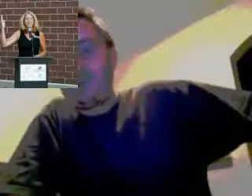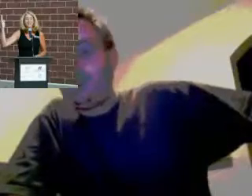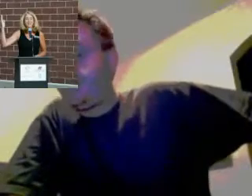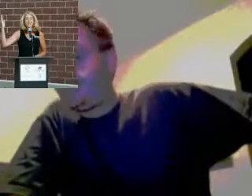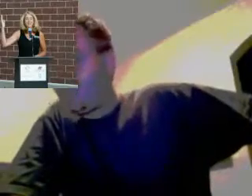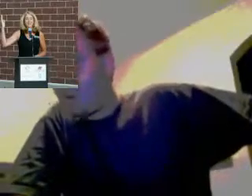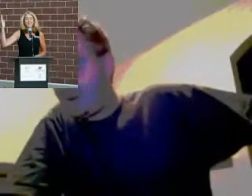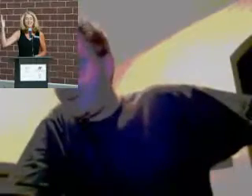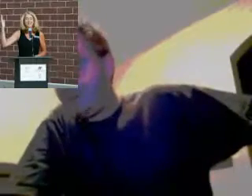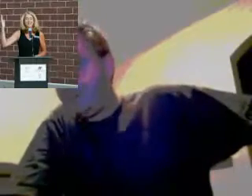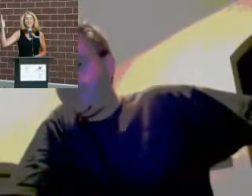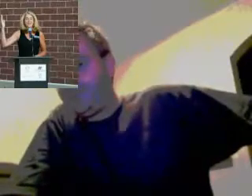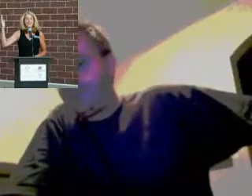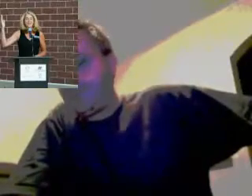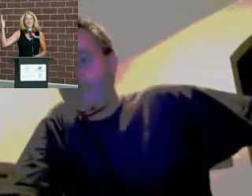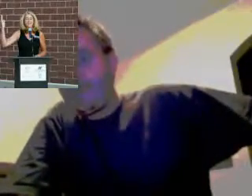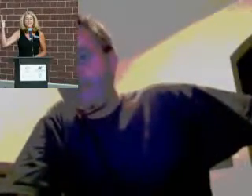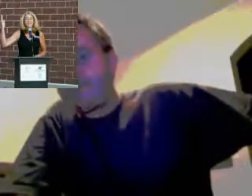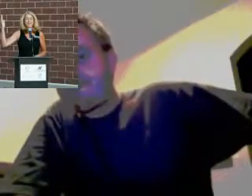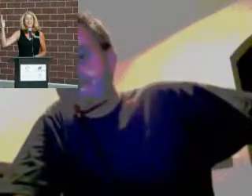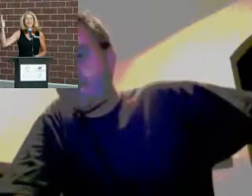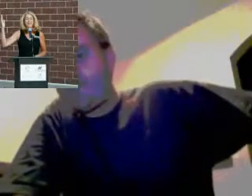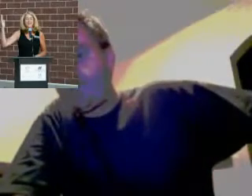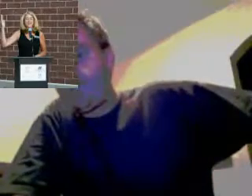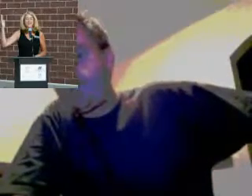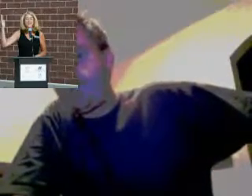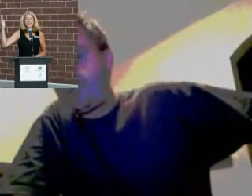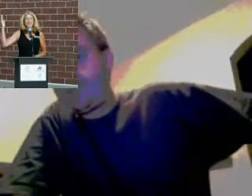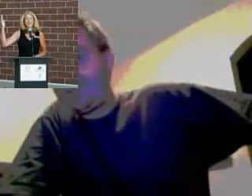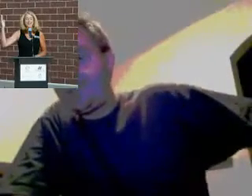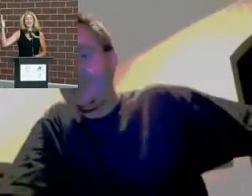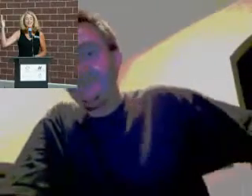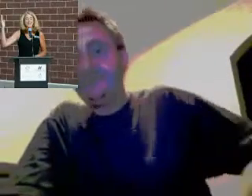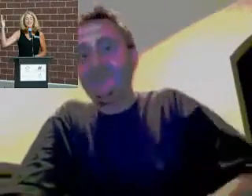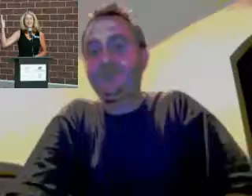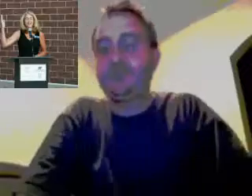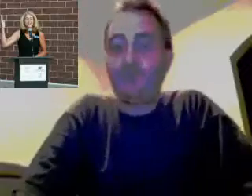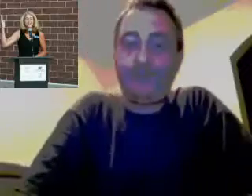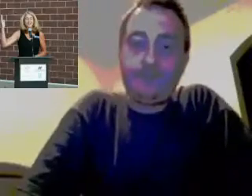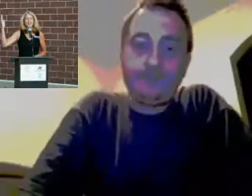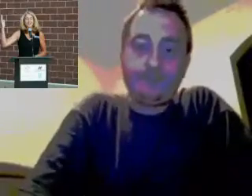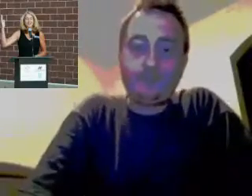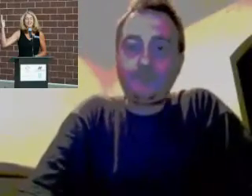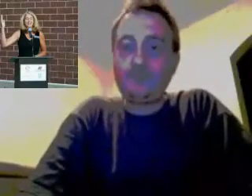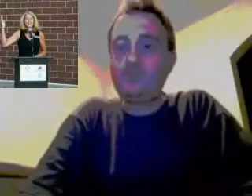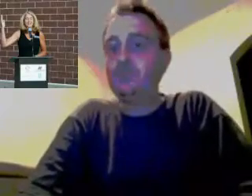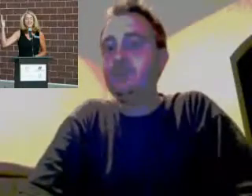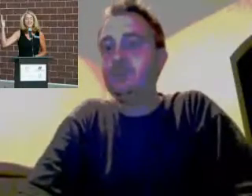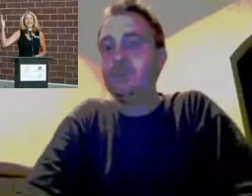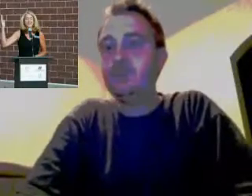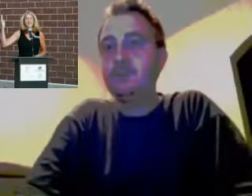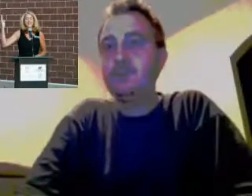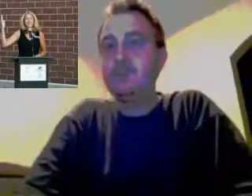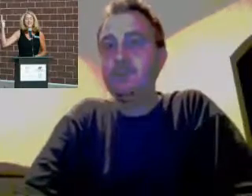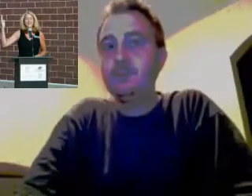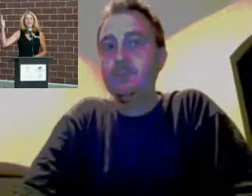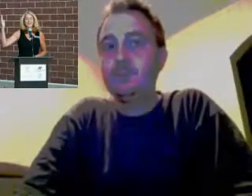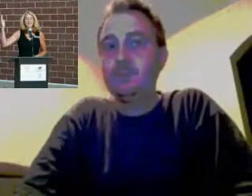Colorado. She helps pioneer a very innovative approach to finance housing for homeless individuals, her